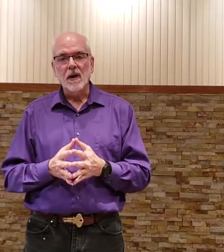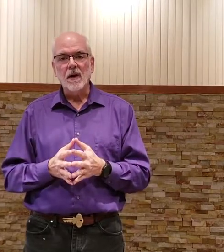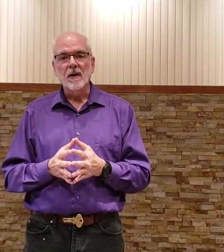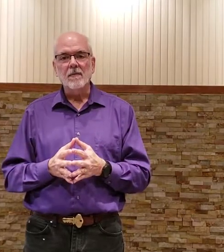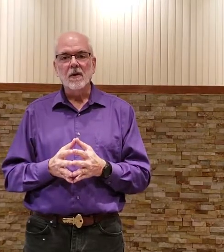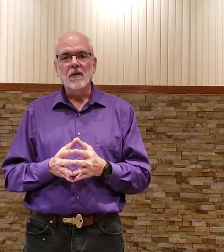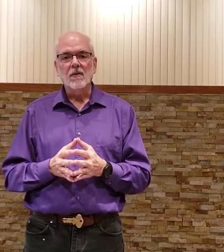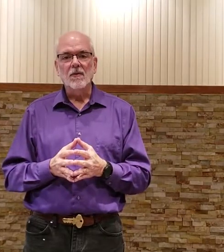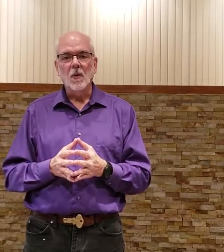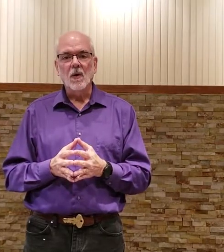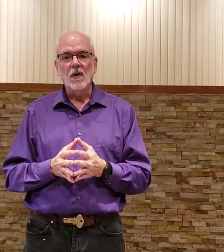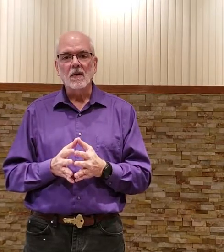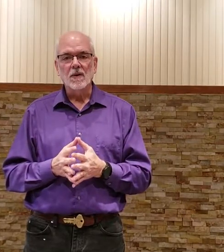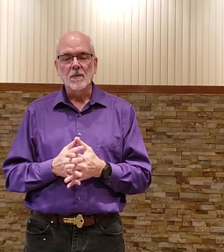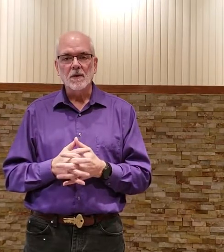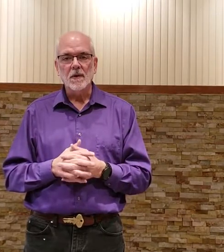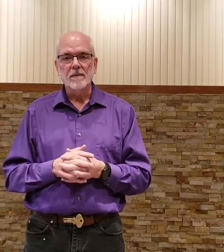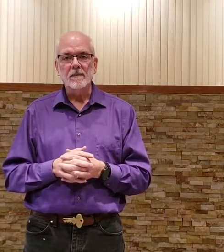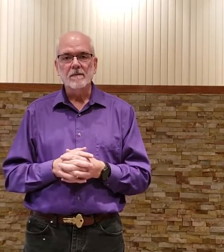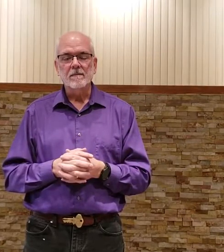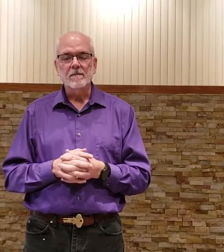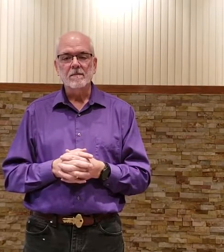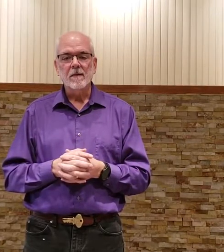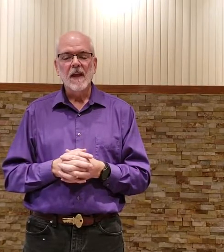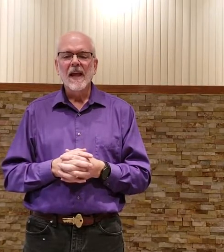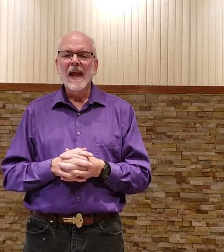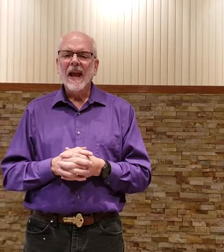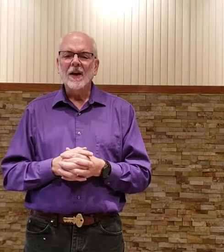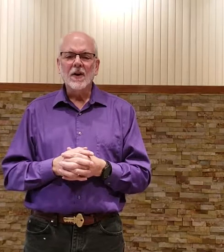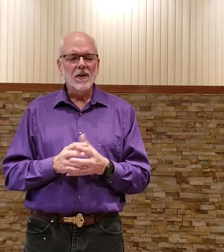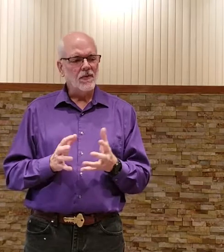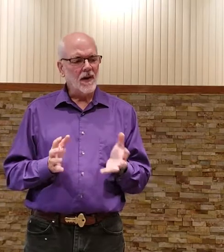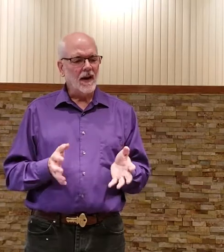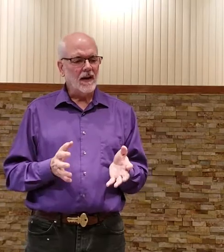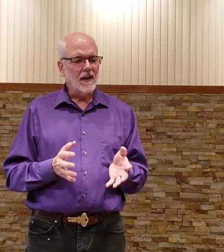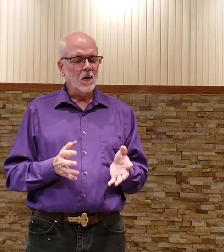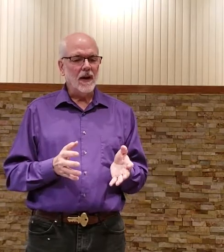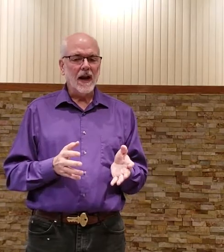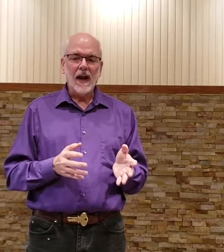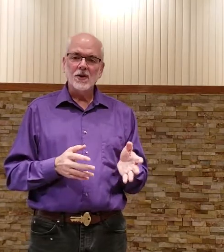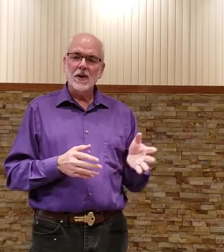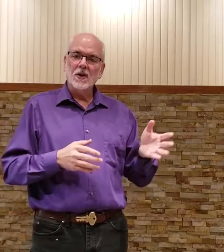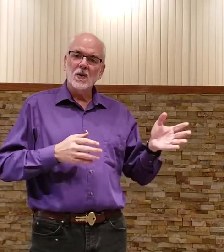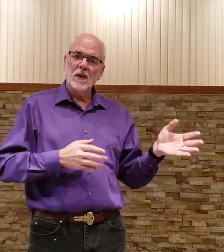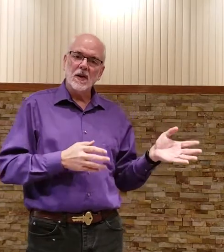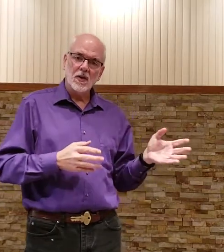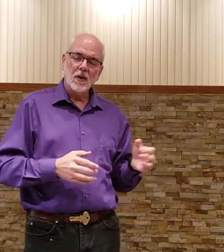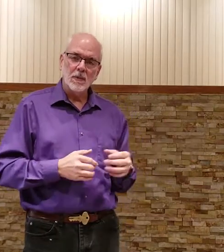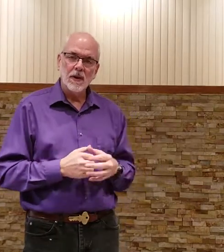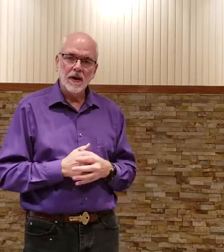for the scripture and you're going to find that when I actually do the interpreting